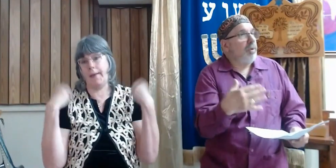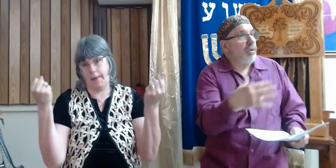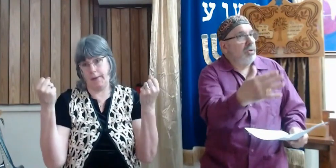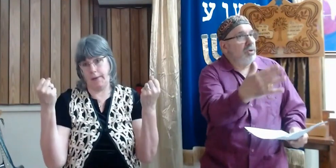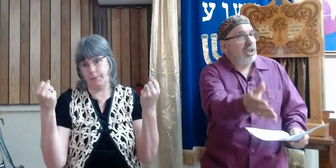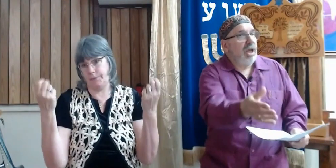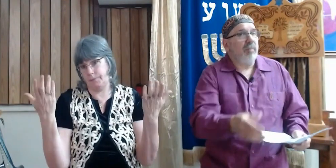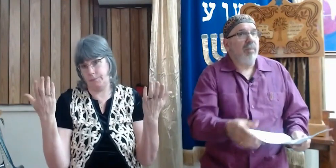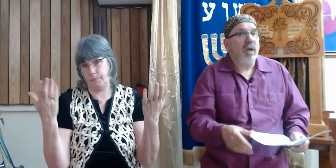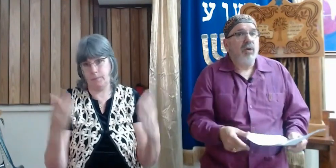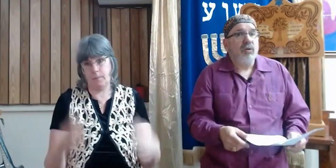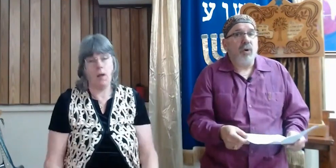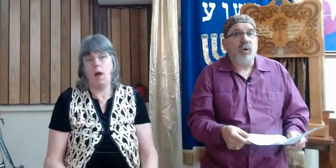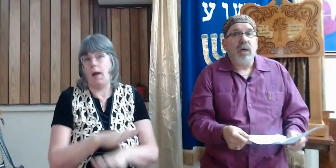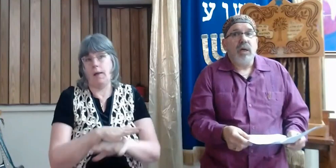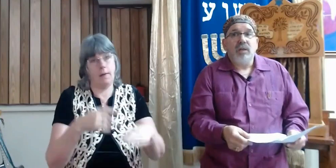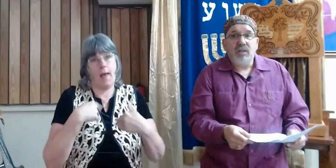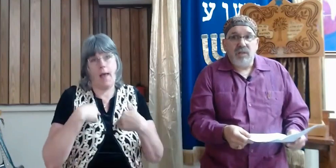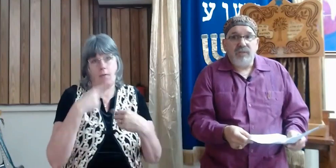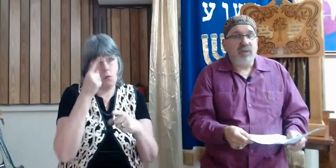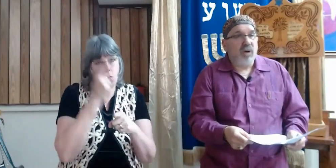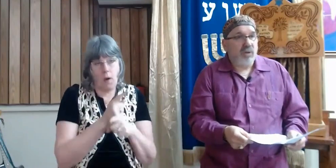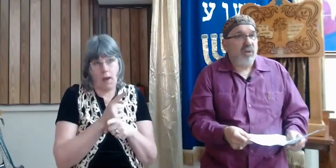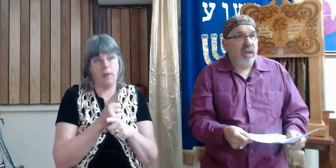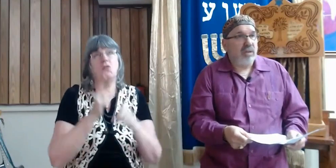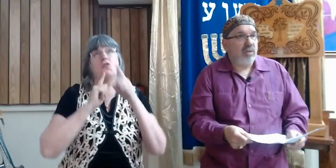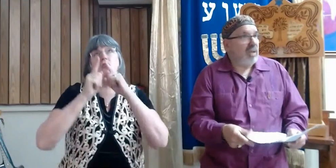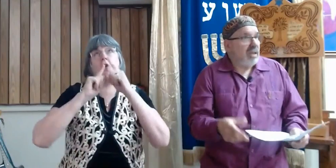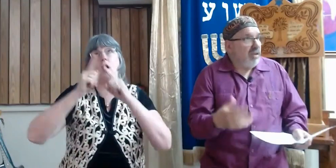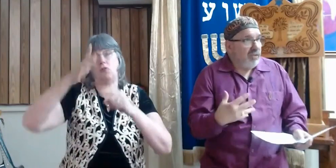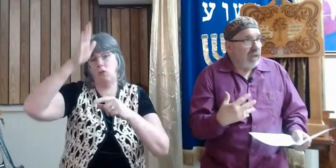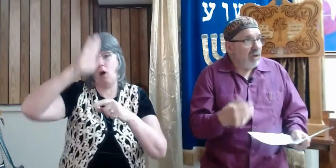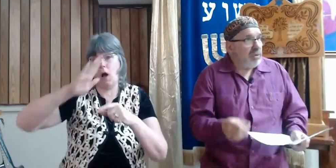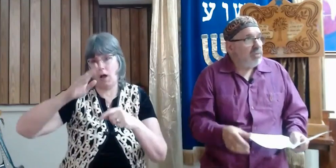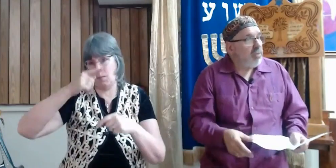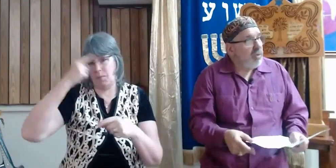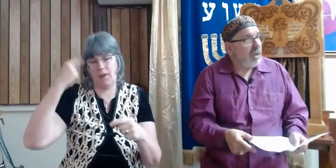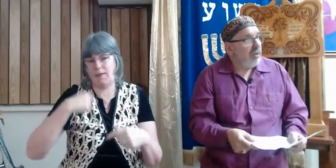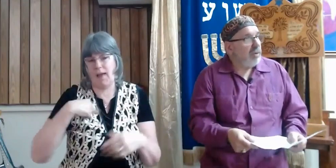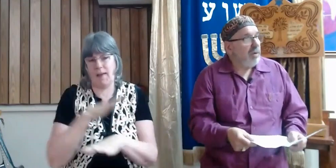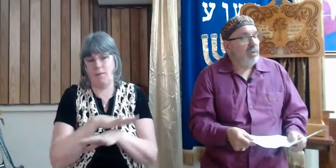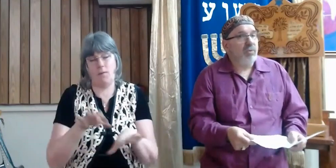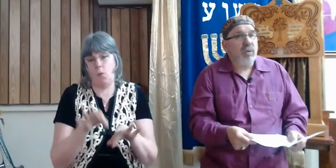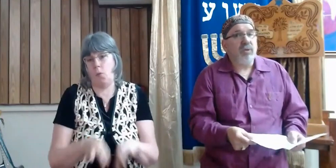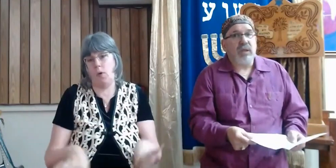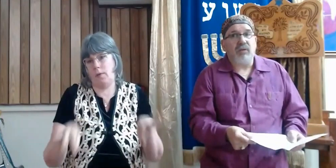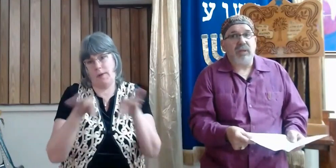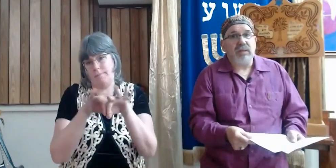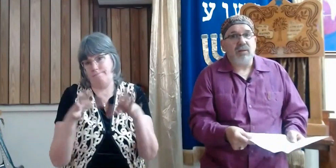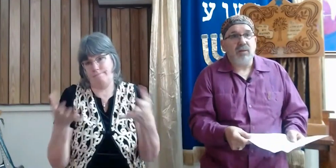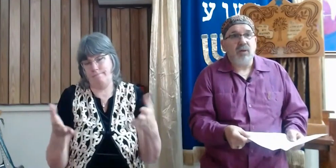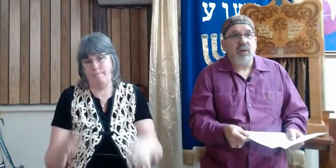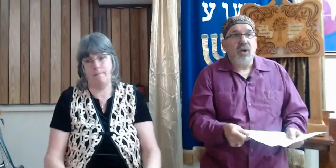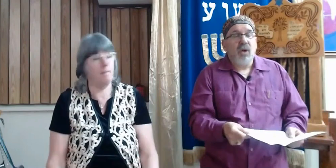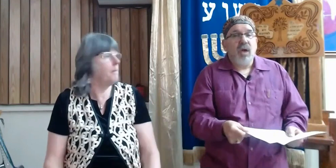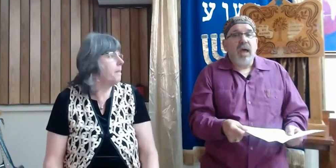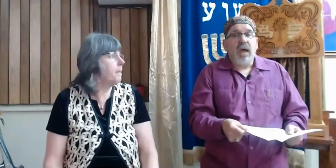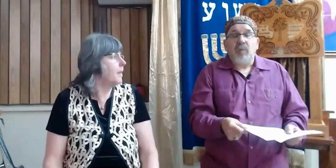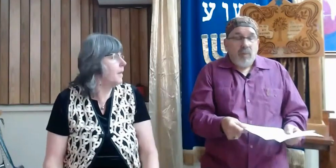approach Hashem for difficult things because I didn't feel I was worthy of it.